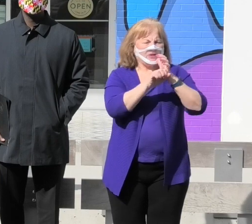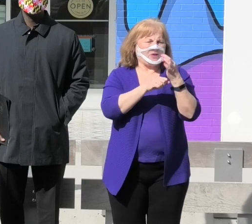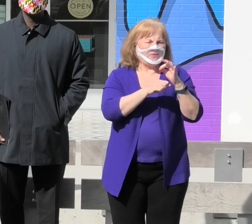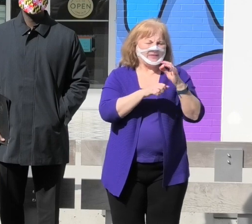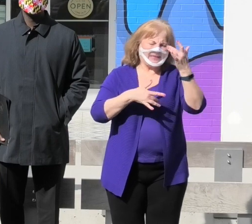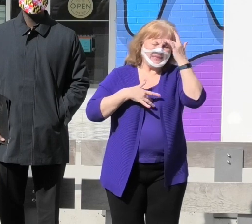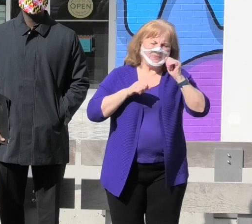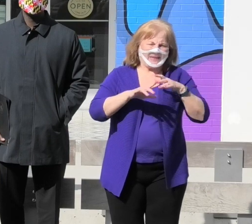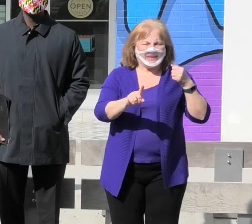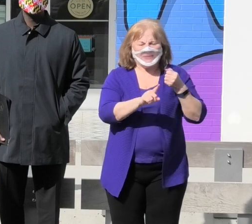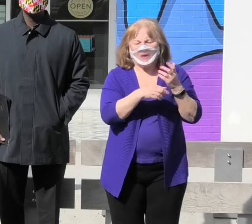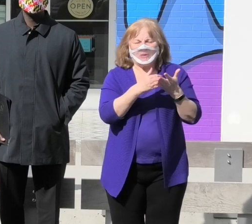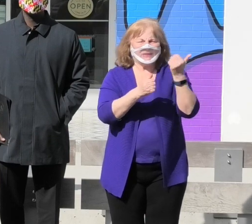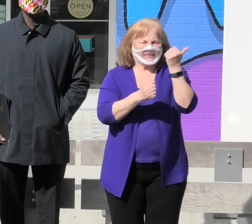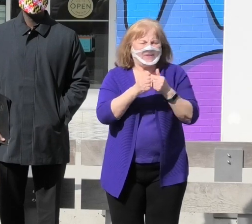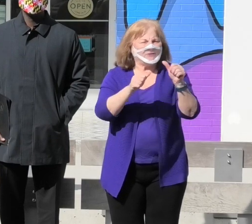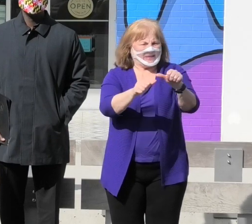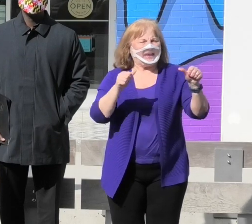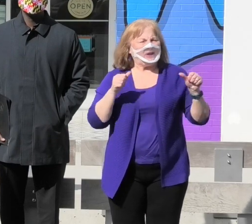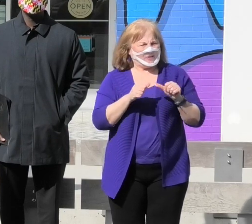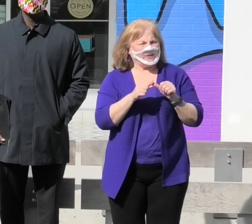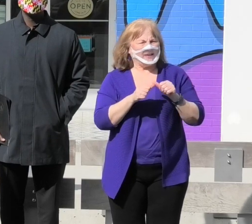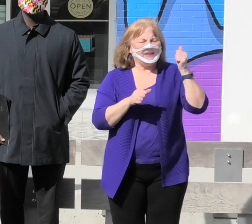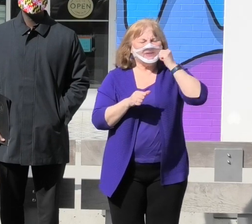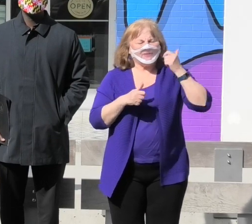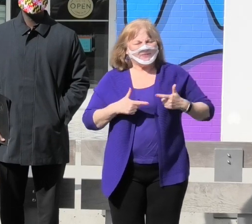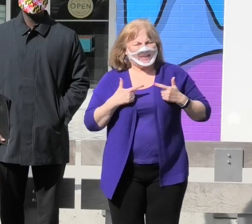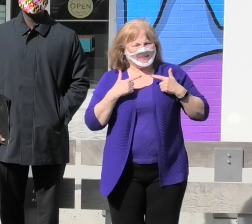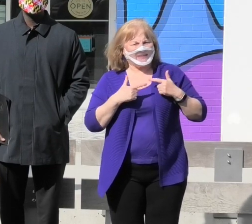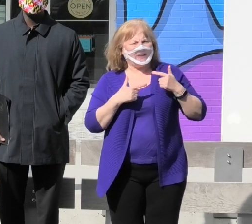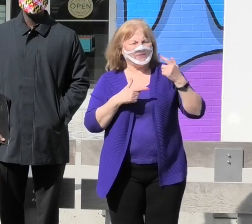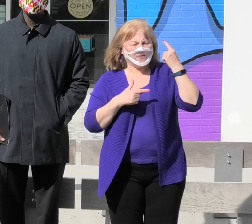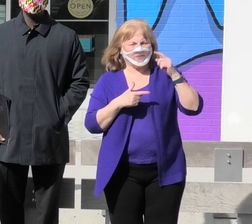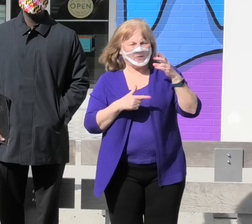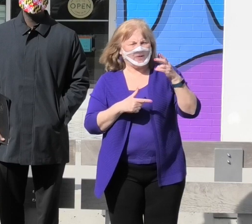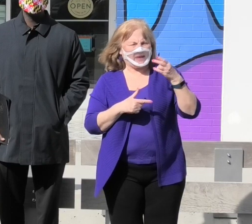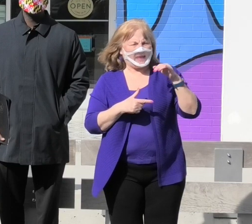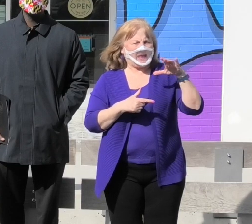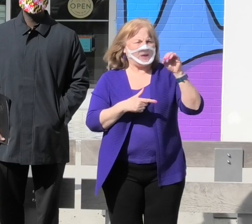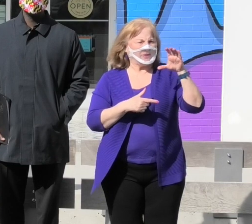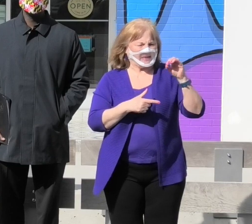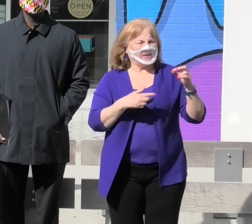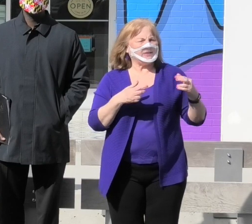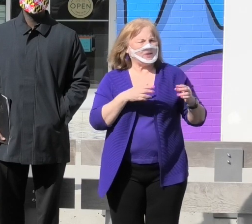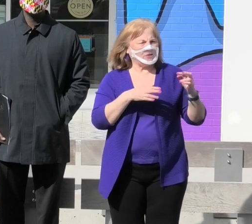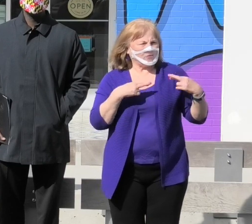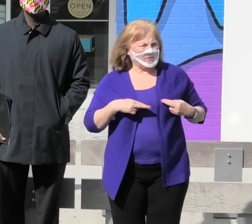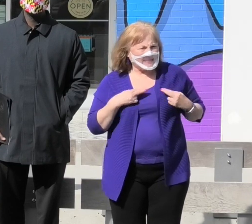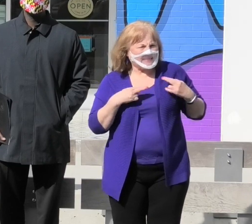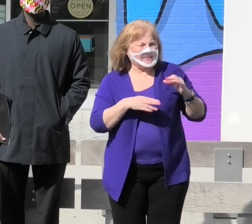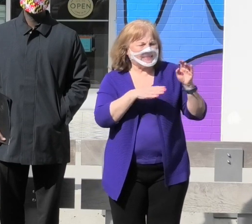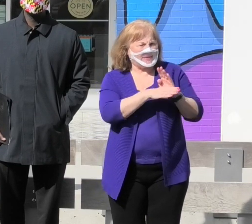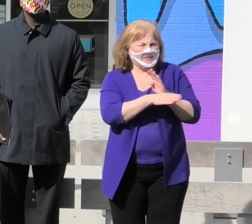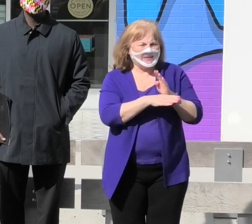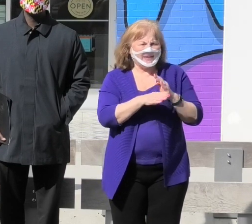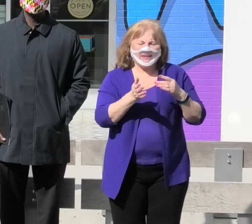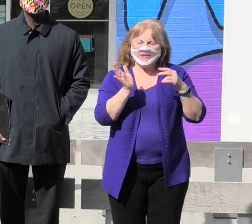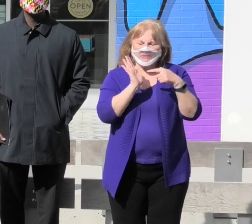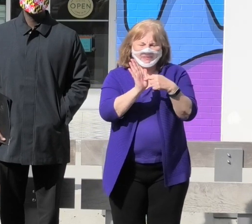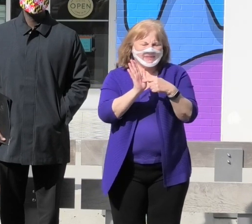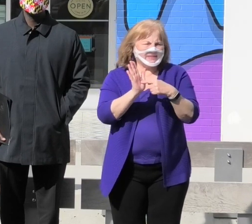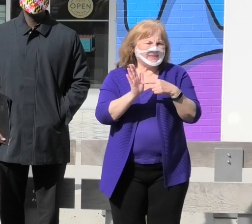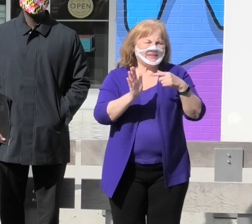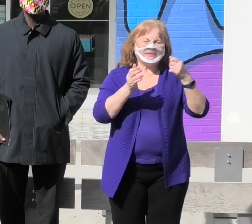has impacted almost every area of daily life for Howard County residents and businesses evidenced by the unprecedented